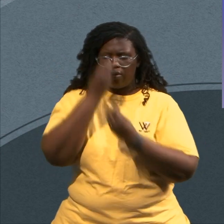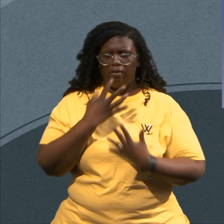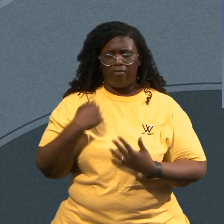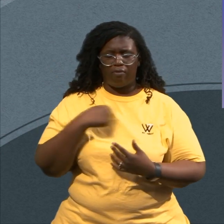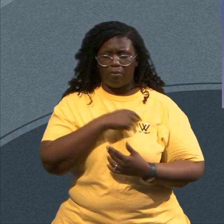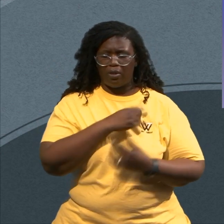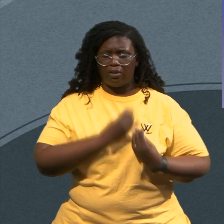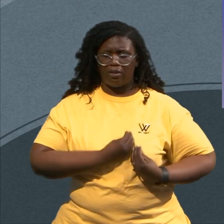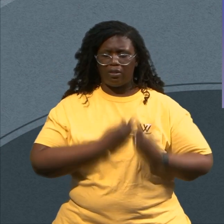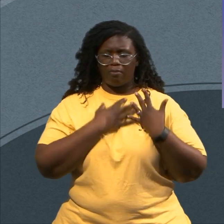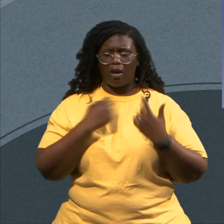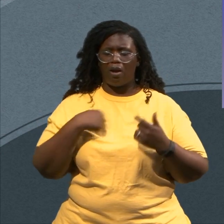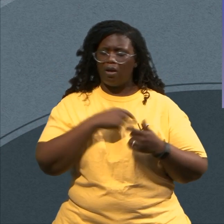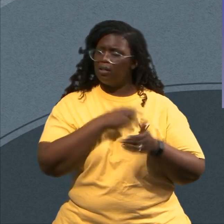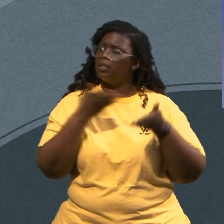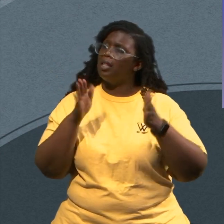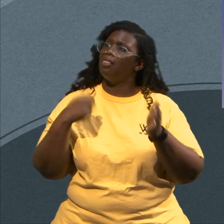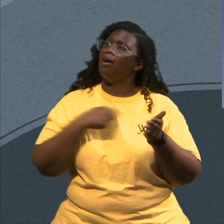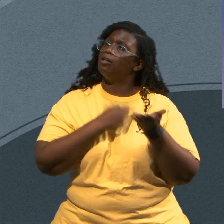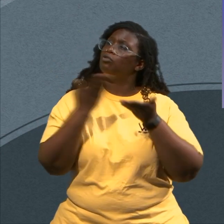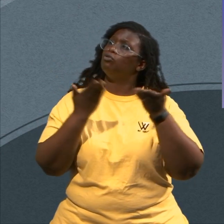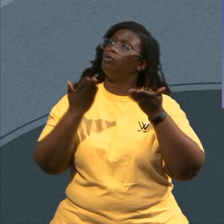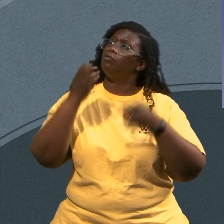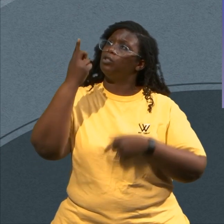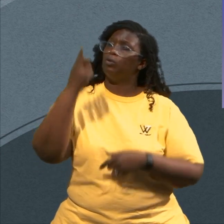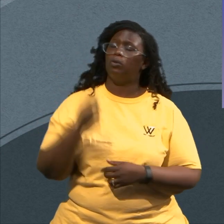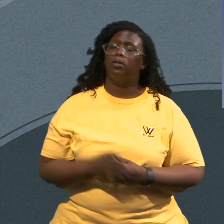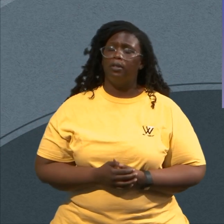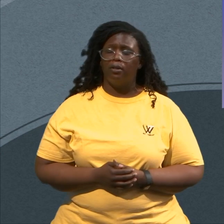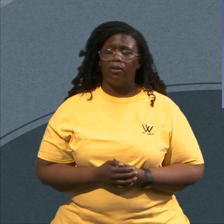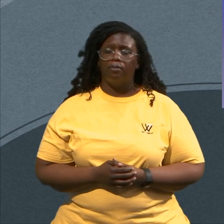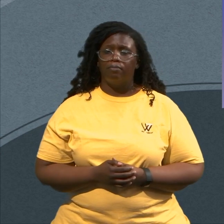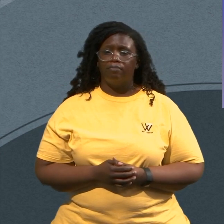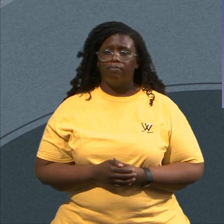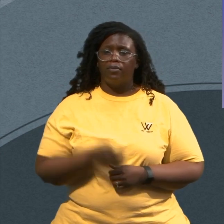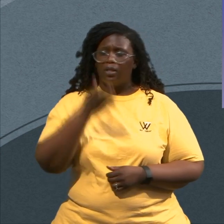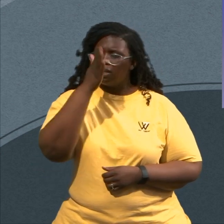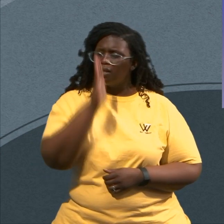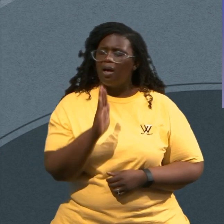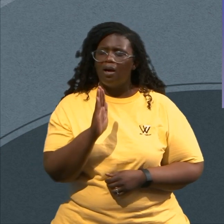inspiration, and implementation God, save our enemies